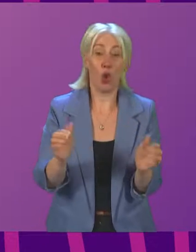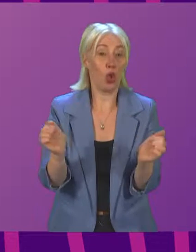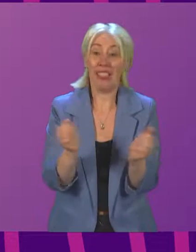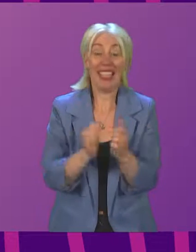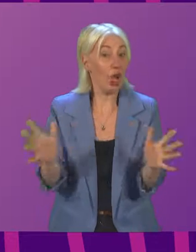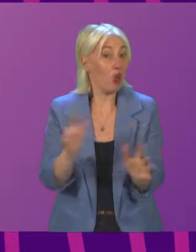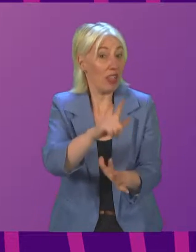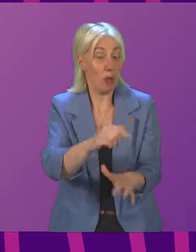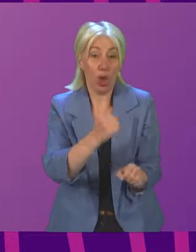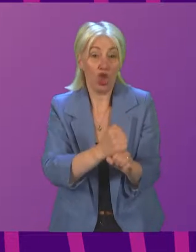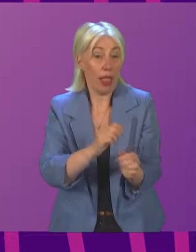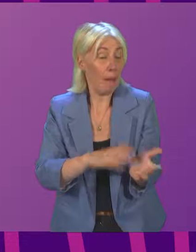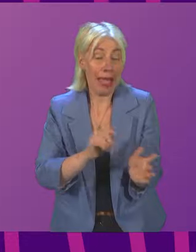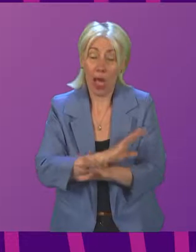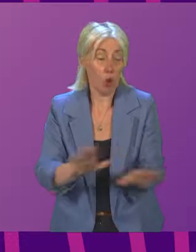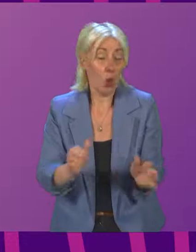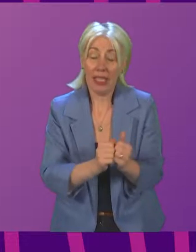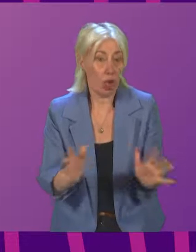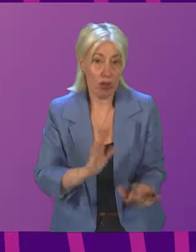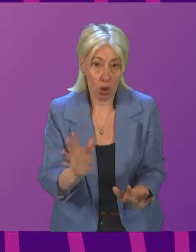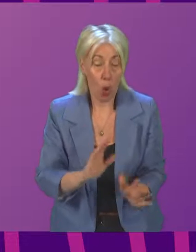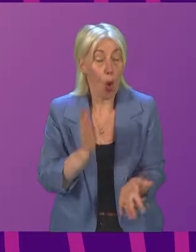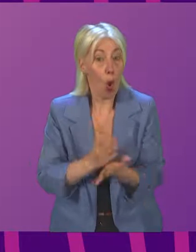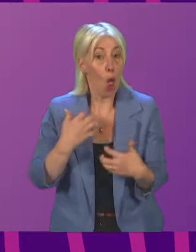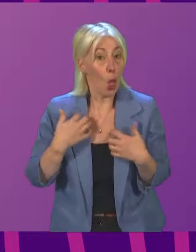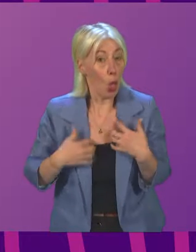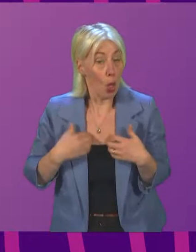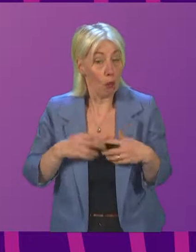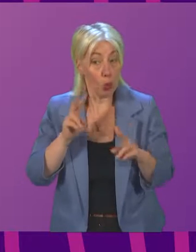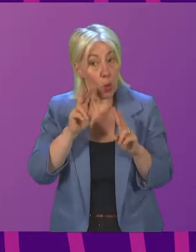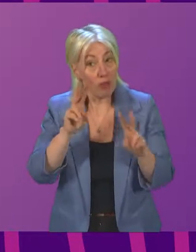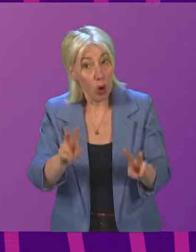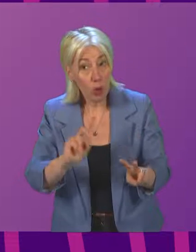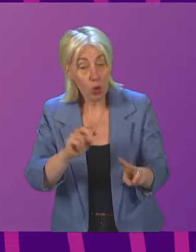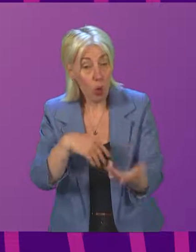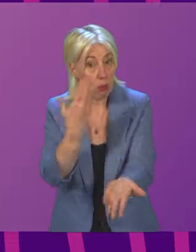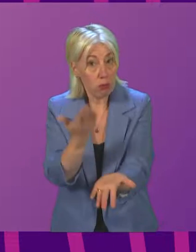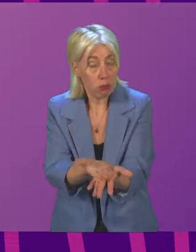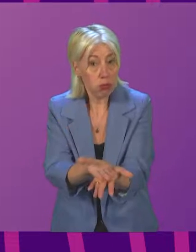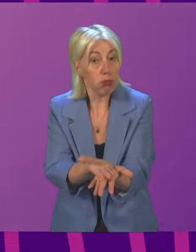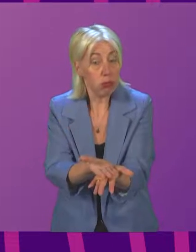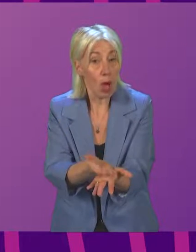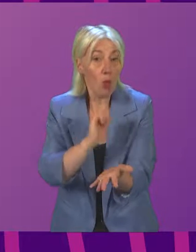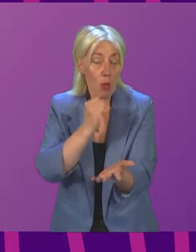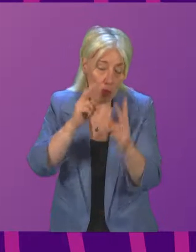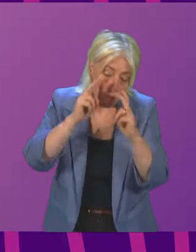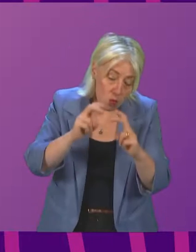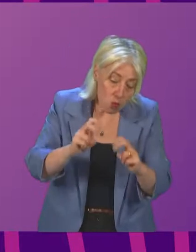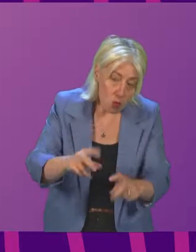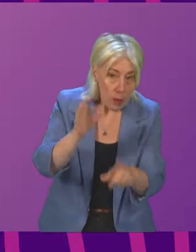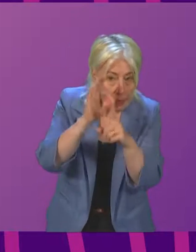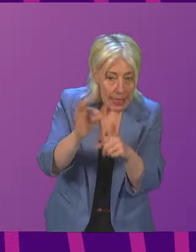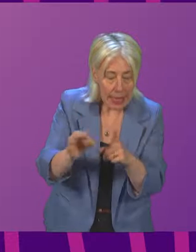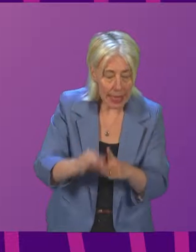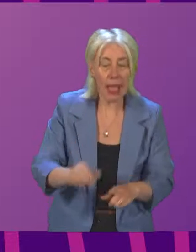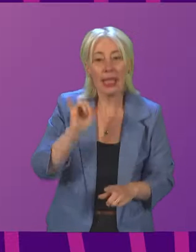Gillian Mackay on this issue. In many ways, I look forward to seeing the legislation that she brings forward. We will look closely at the detail